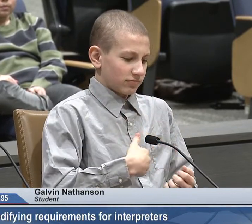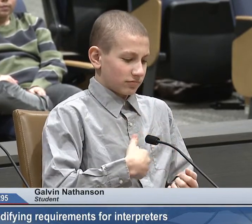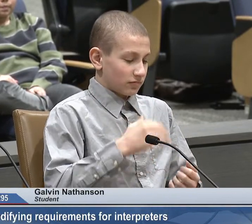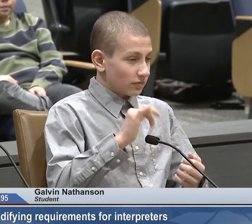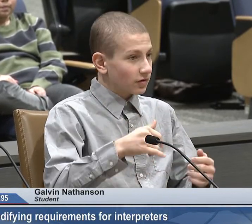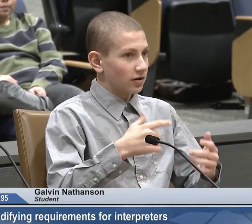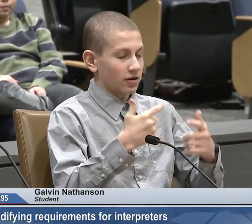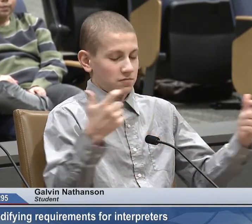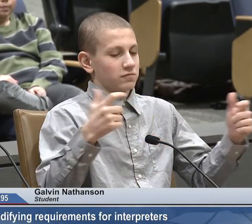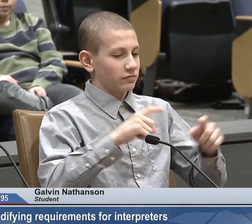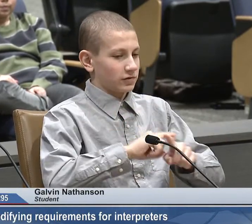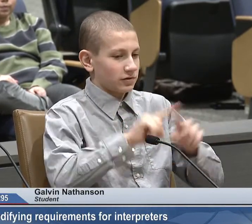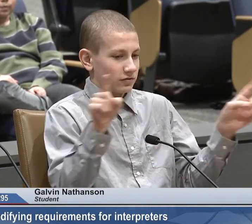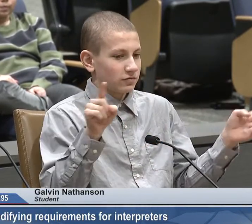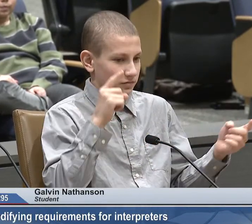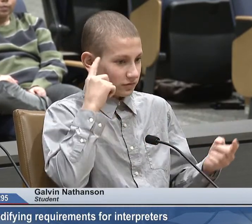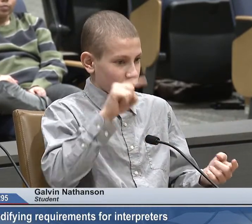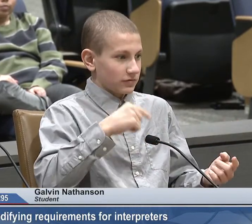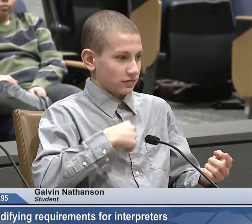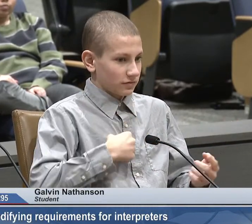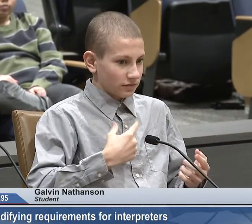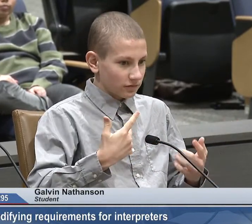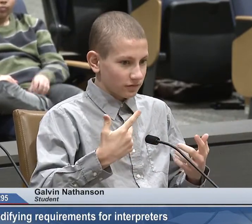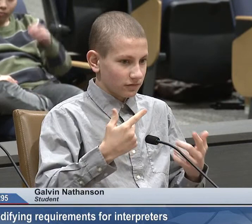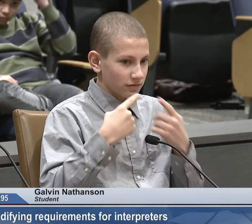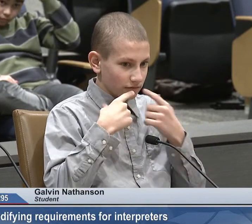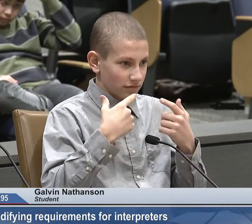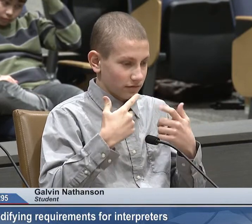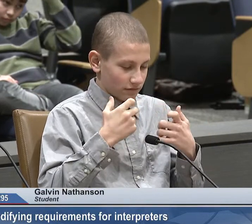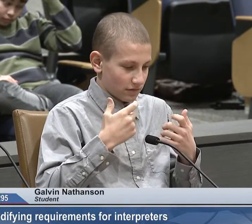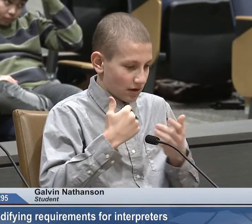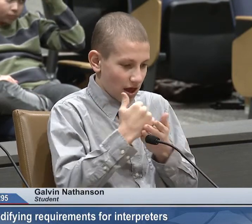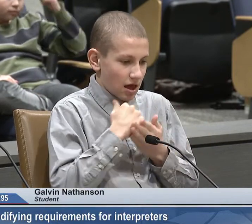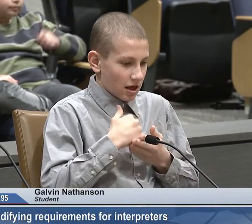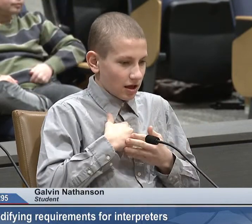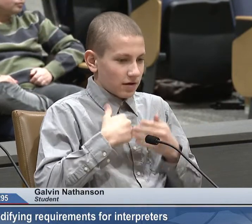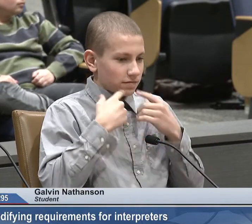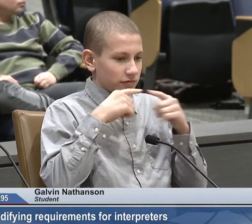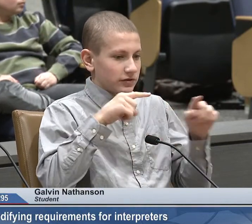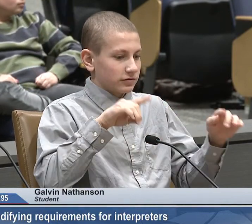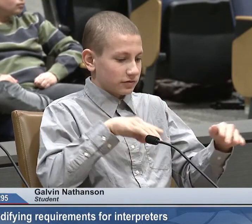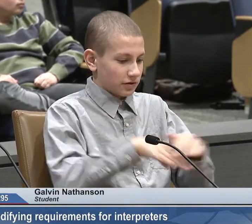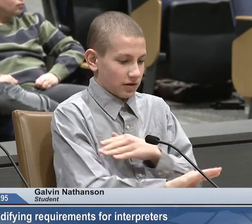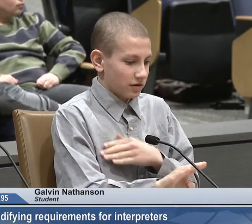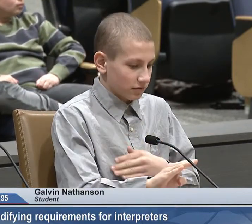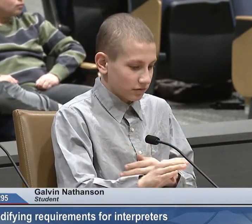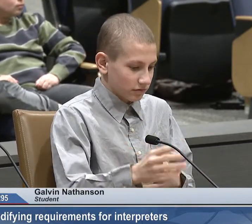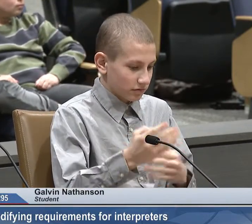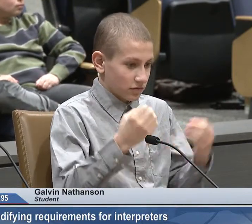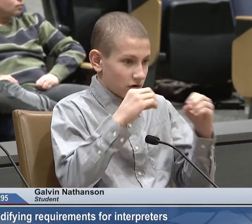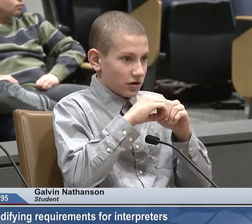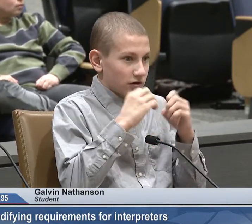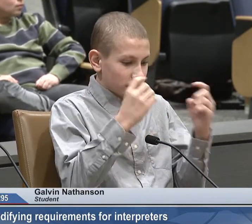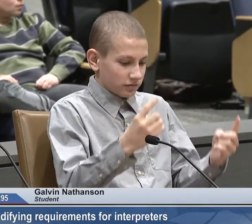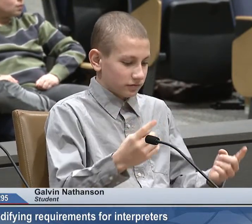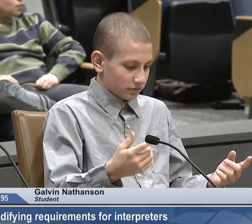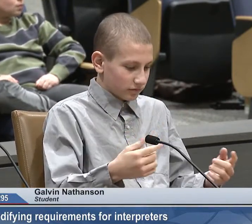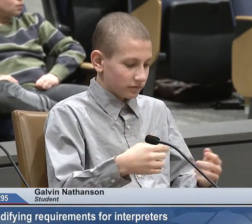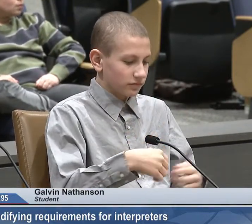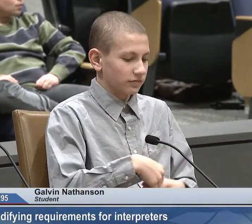more experienced working with people like me and know how to fit me better. This would make a huge difference for me to have that expertise supporting me to succeed.